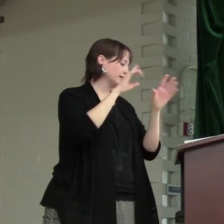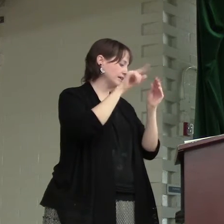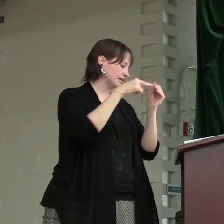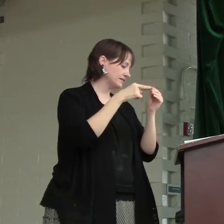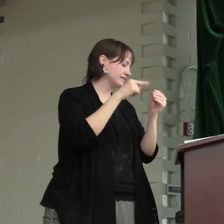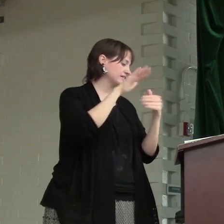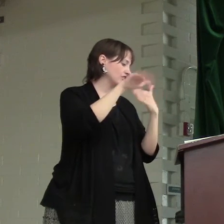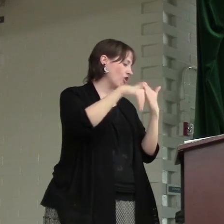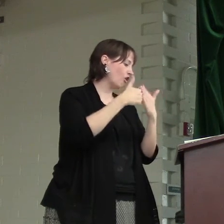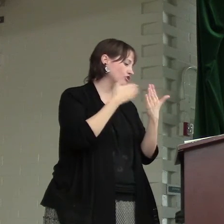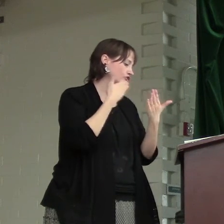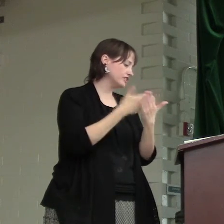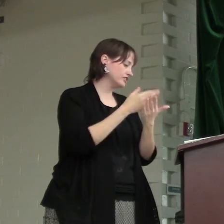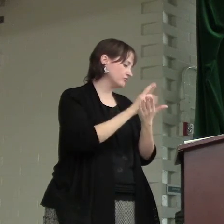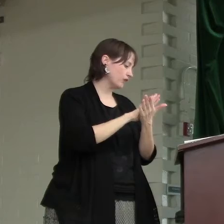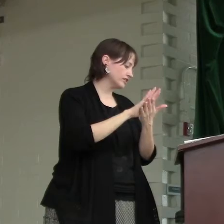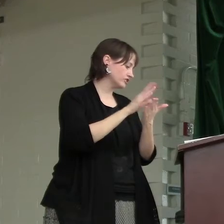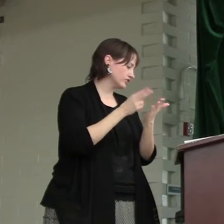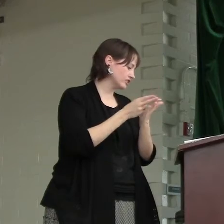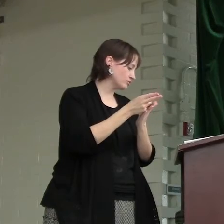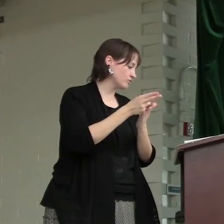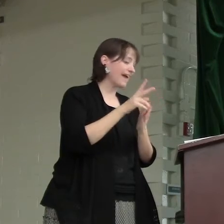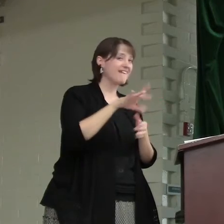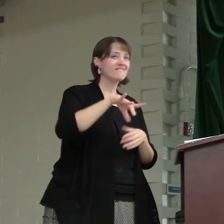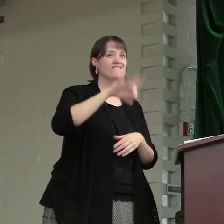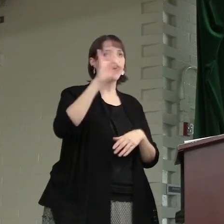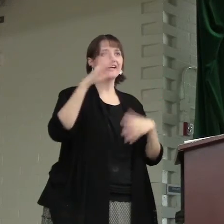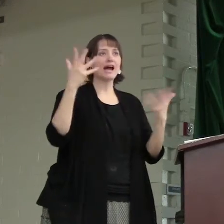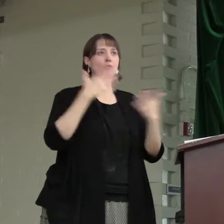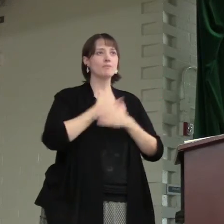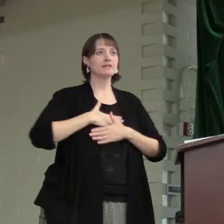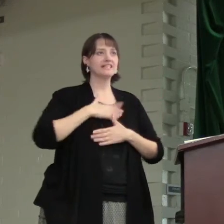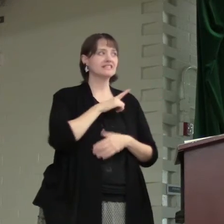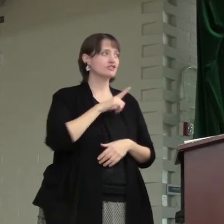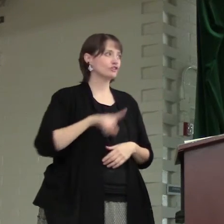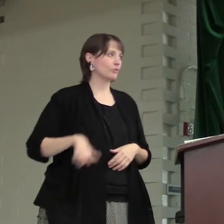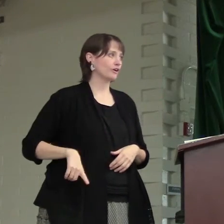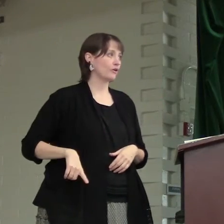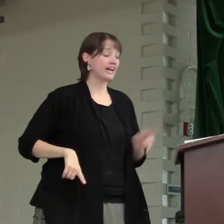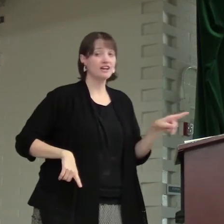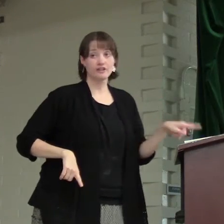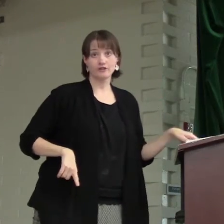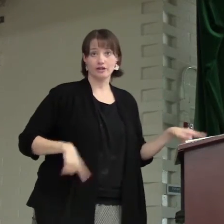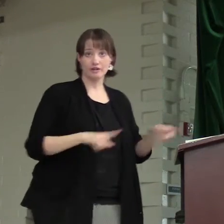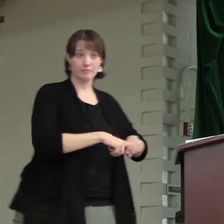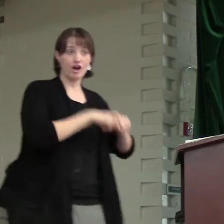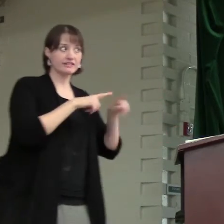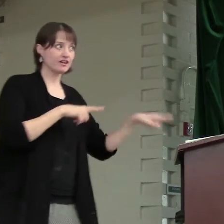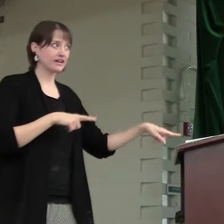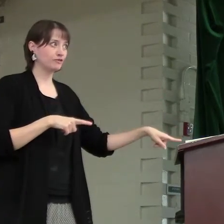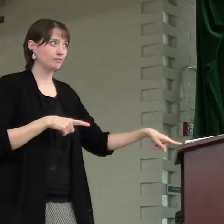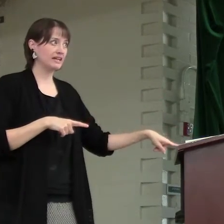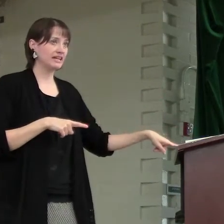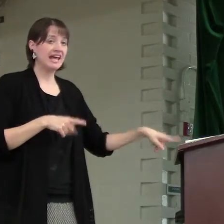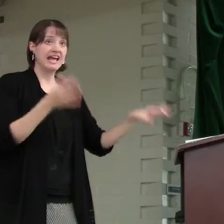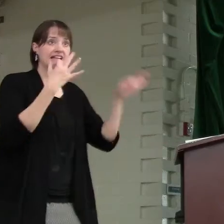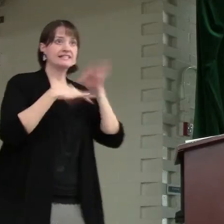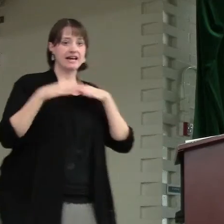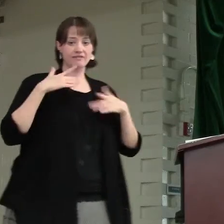consists in all goodness, righteousness, and truth. Find out what pleases the Lord. Okay, so here, we're going to pause there again for a minute. Instead of